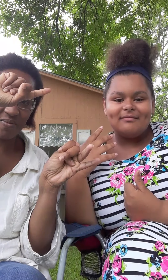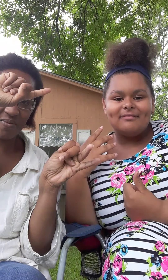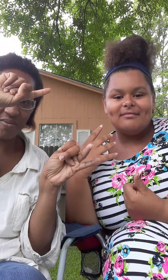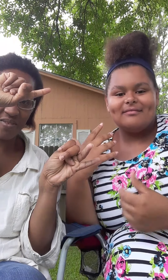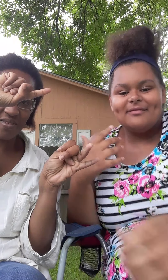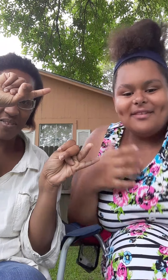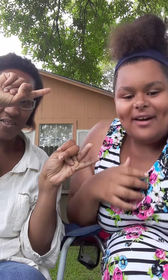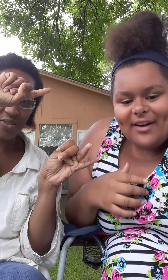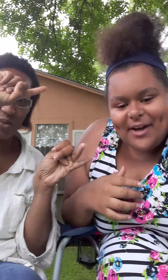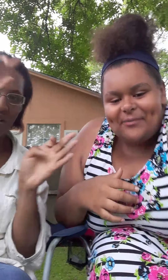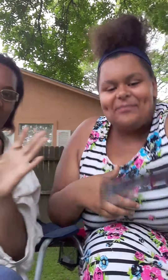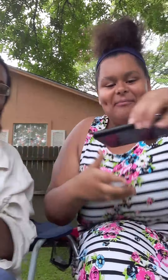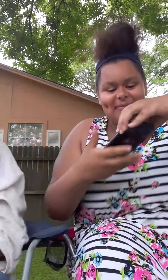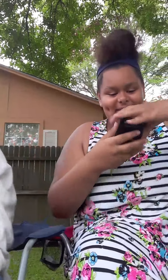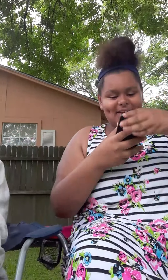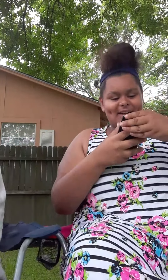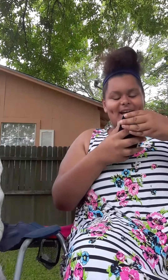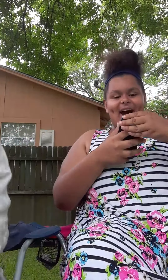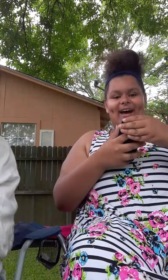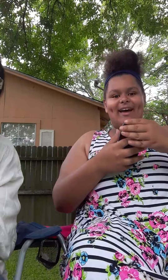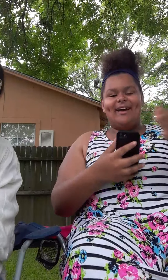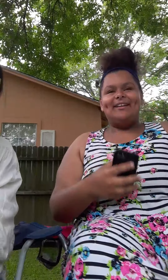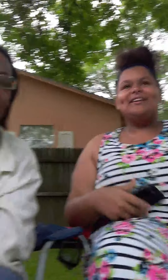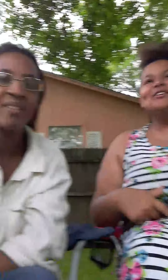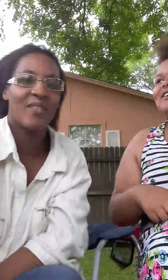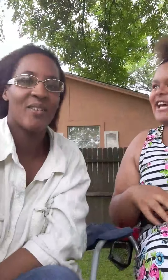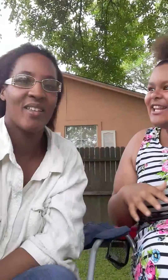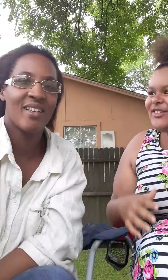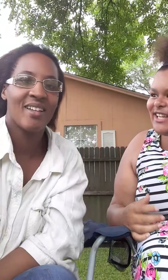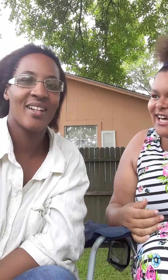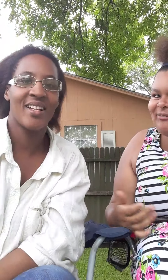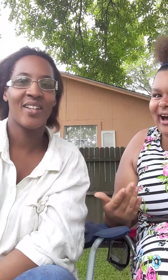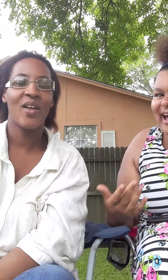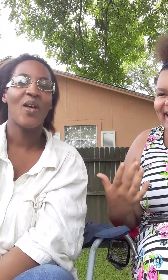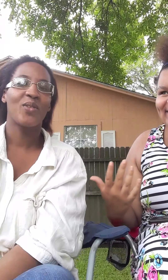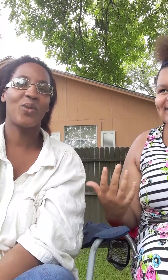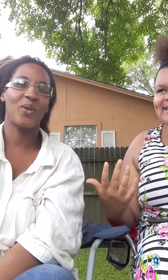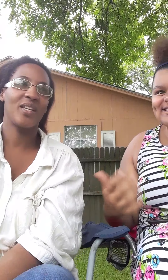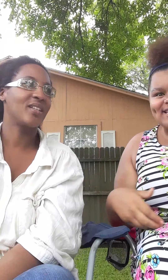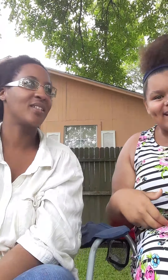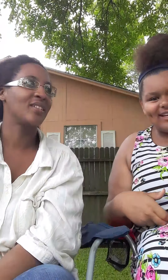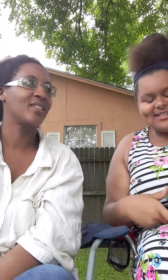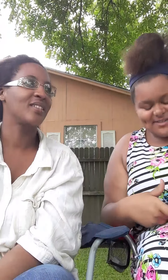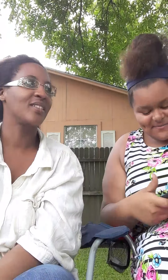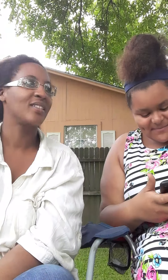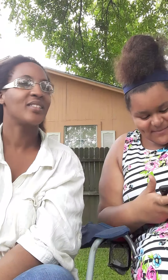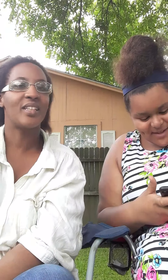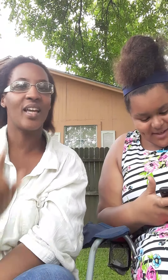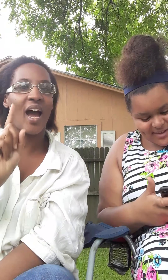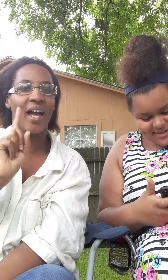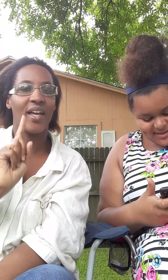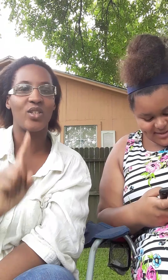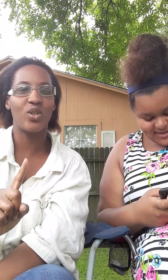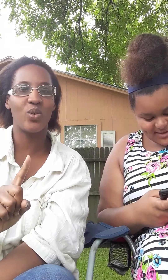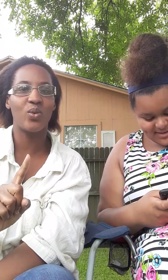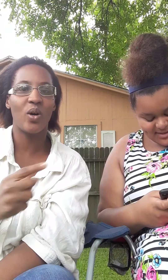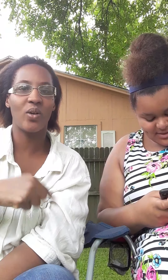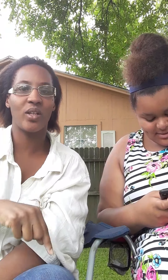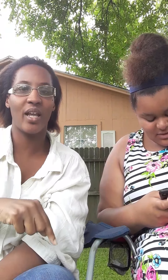All right, never have I ever. I had, you only had three left. I had three. Six. See, I had two on the last